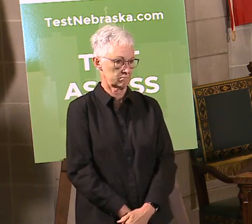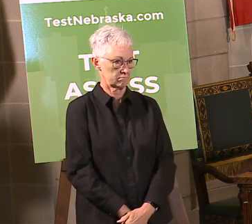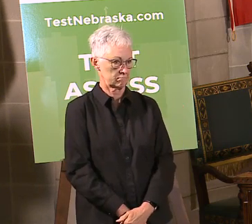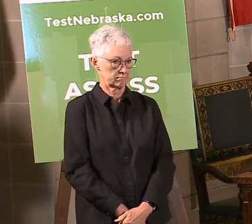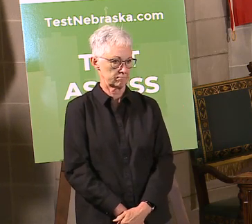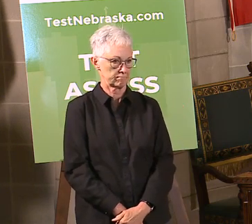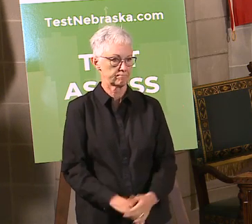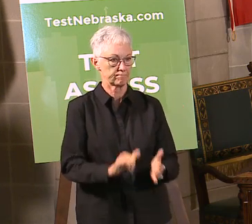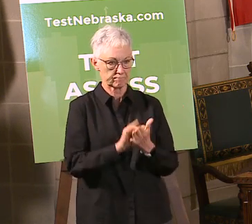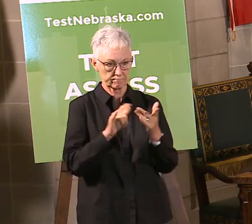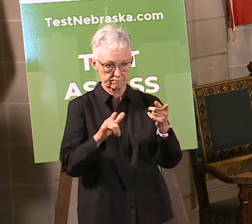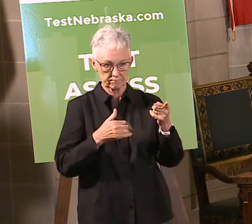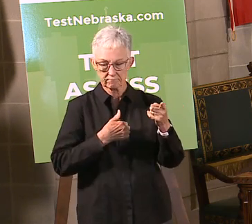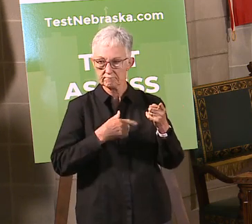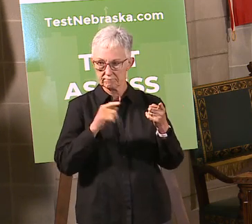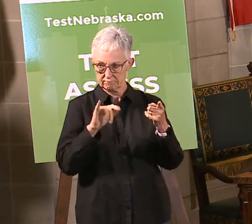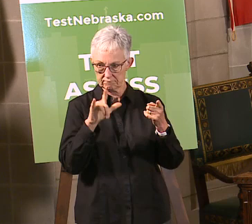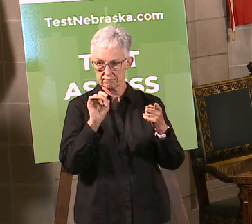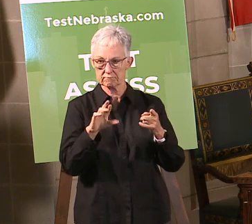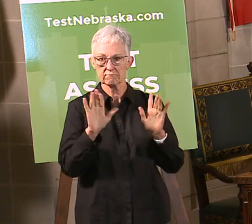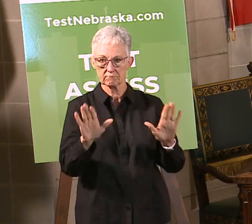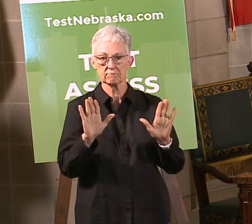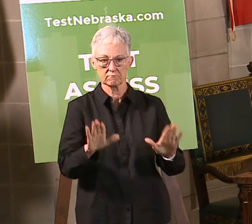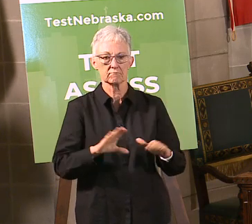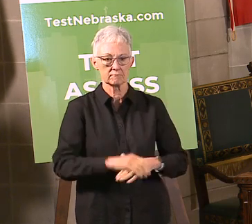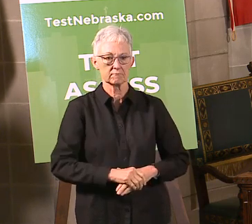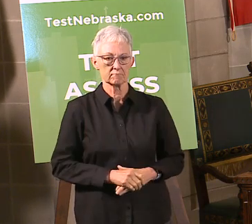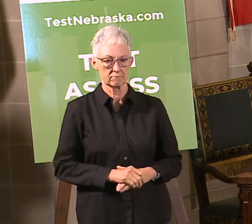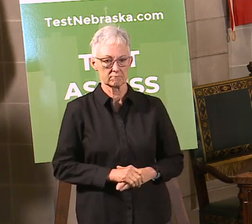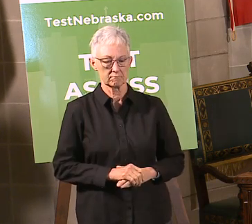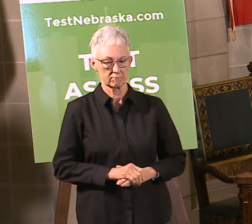Is that it, Taylor? Okay, great. Questions from in here?